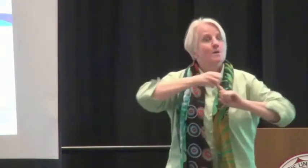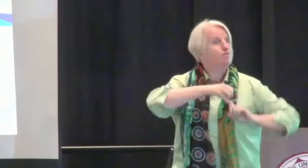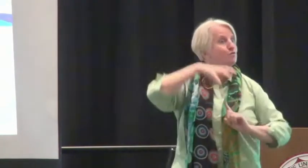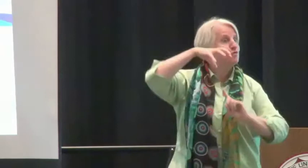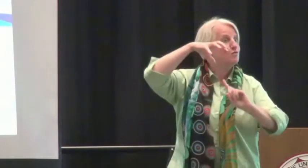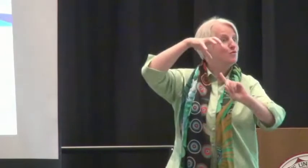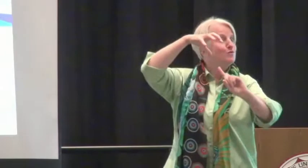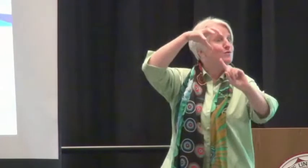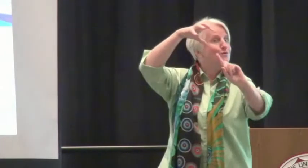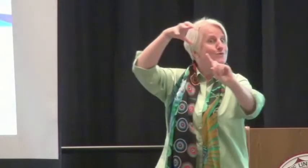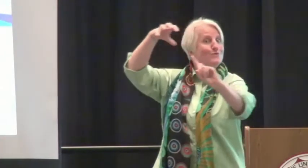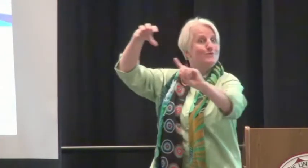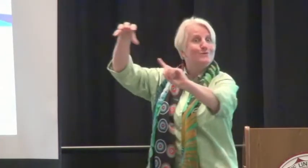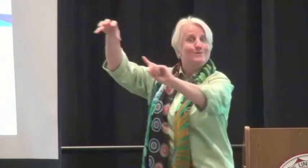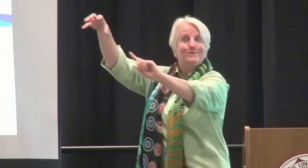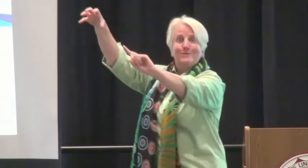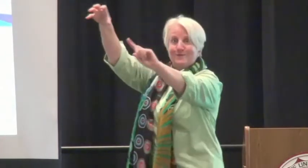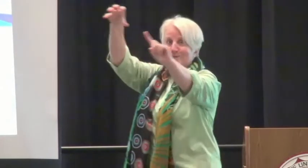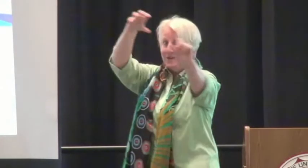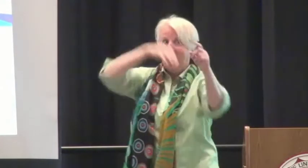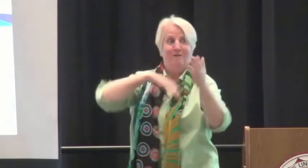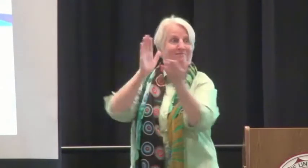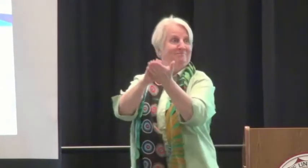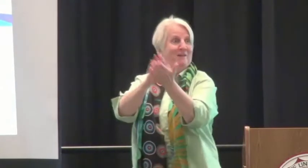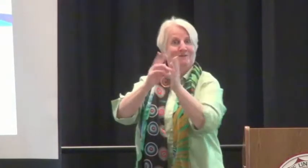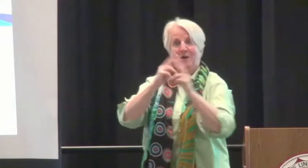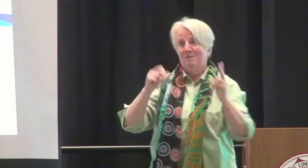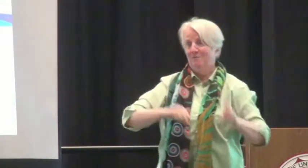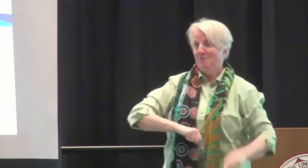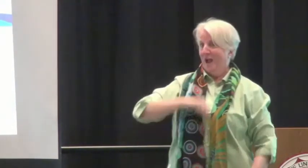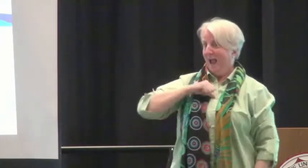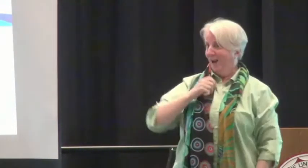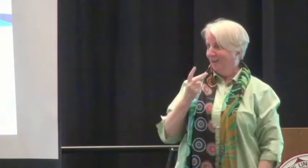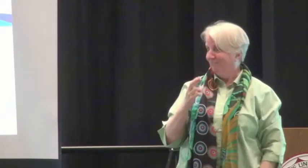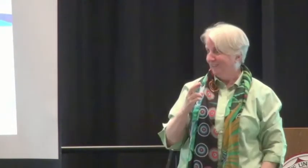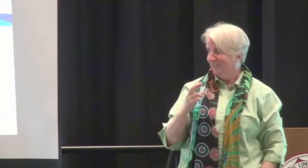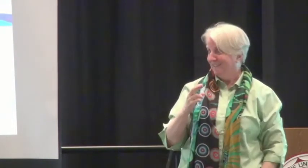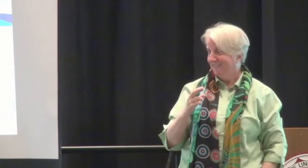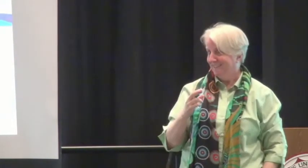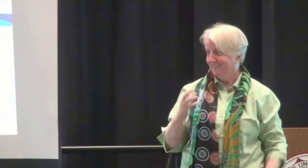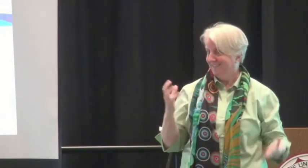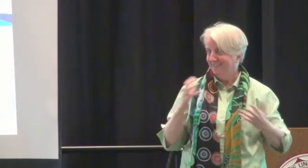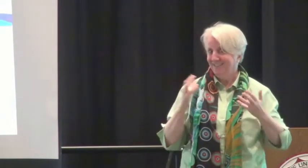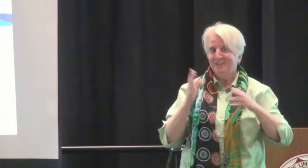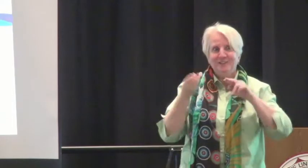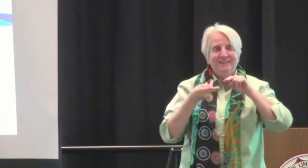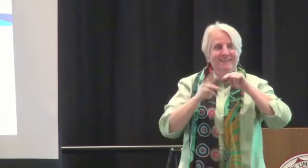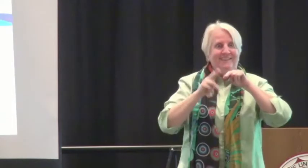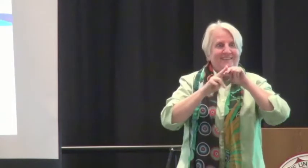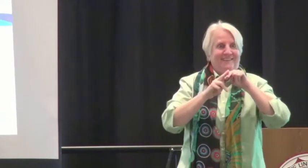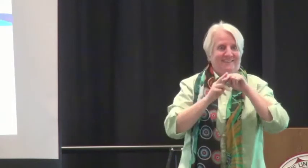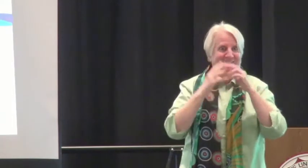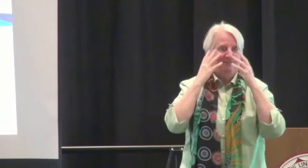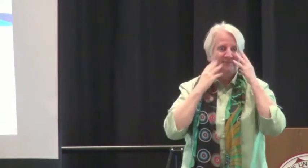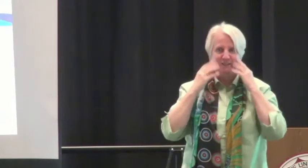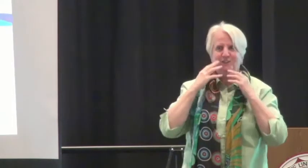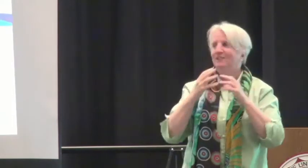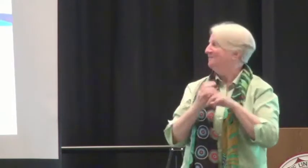You can do it. There she was parasailing and joined the view. And I was so proud of her for trying something that she was afraid of.